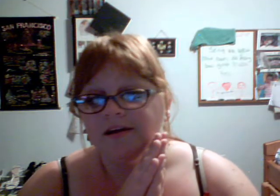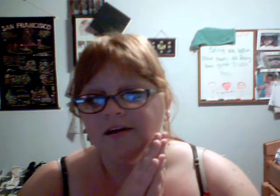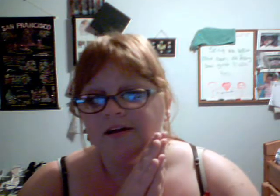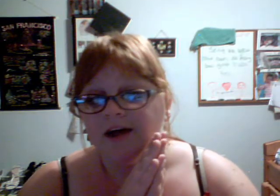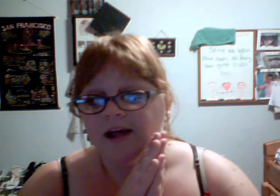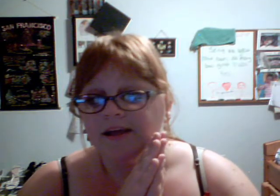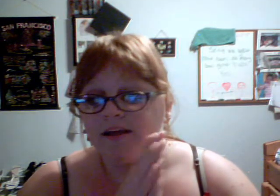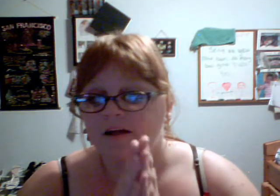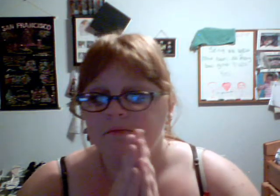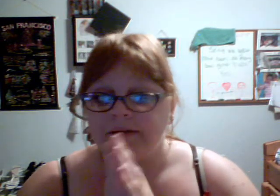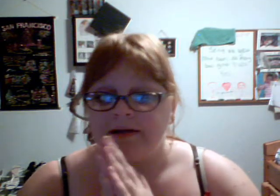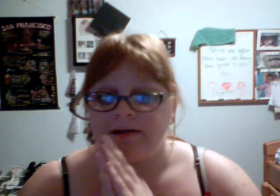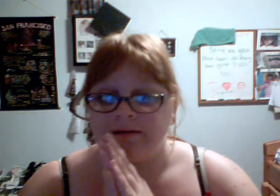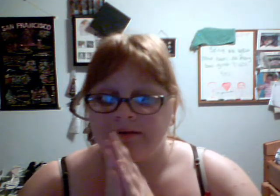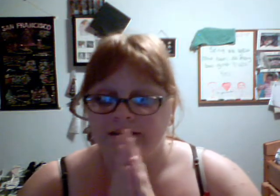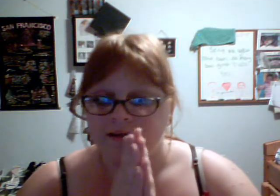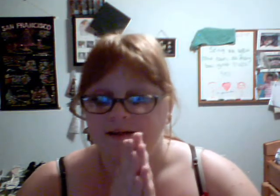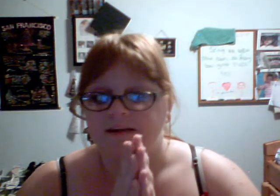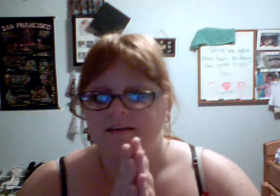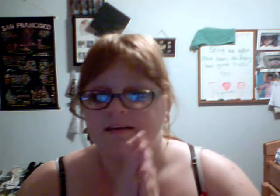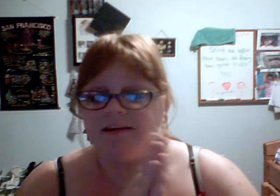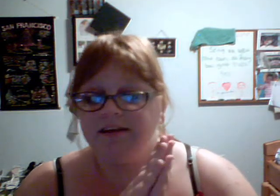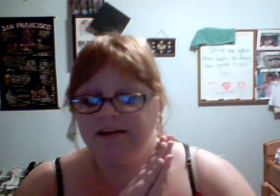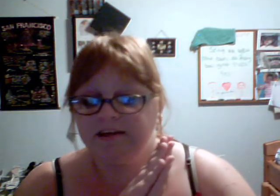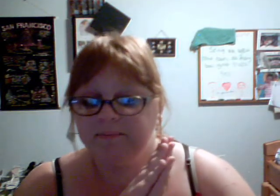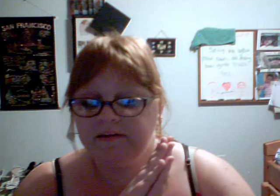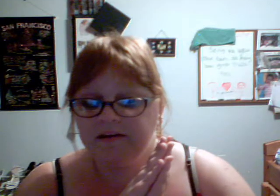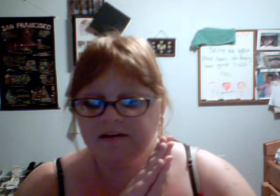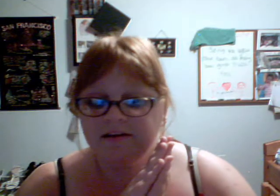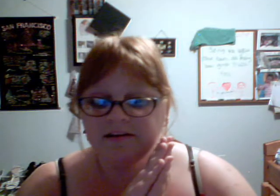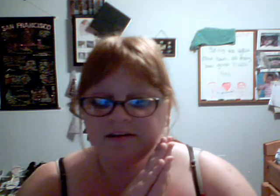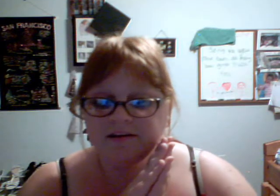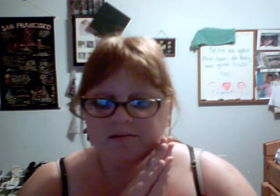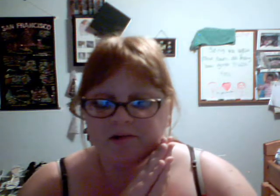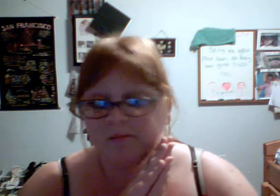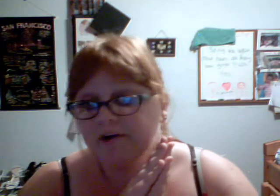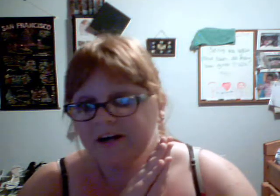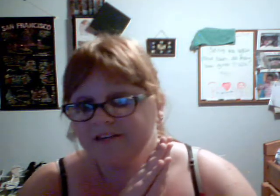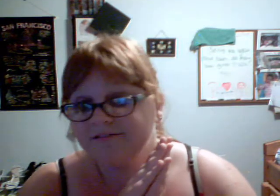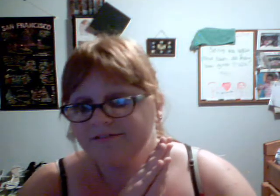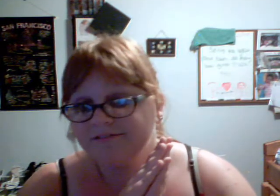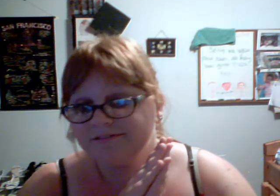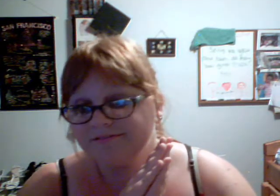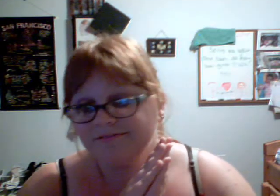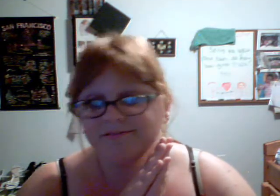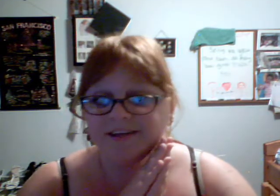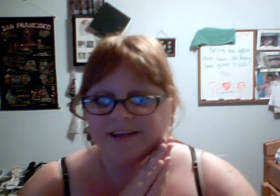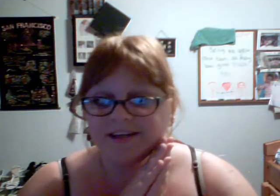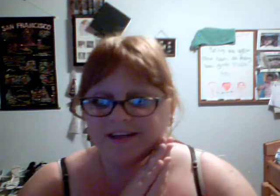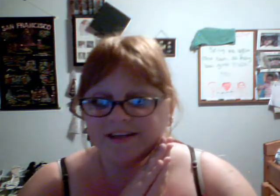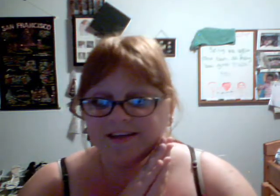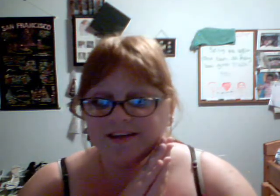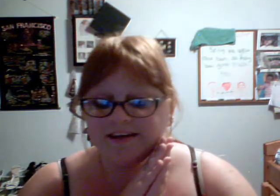I cannot wait to see it. He is being, well, a brat. He says, um,